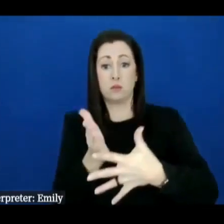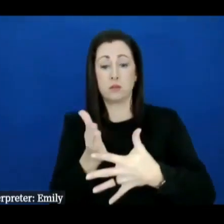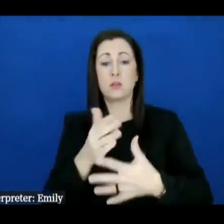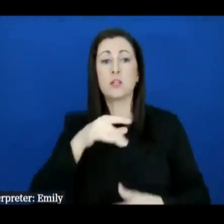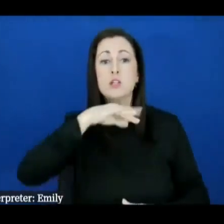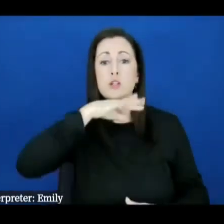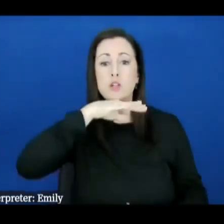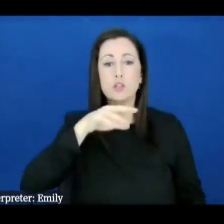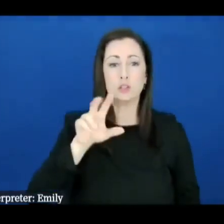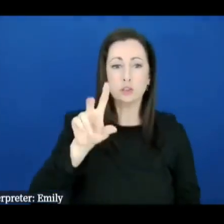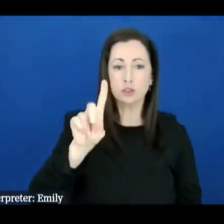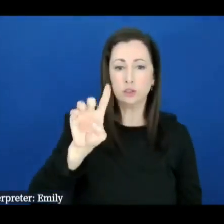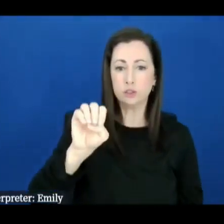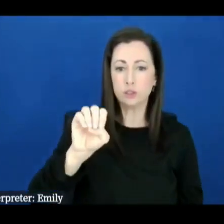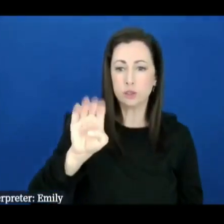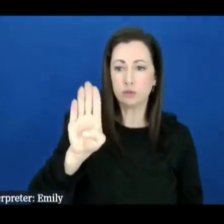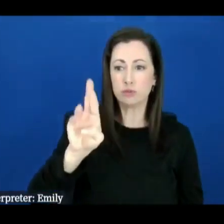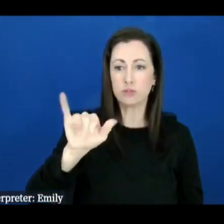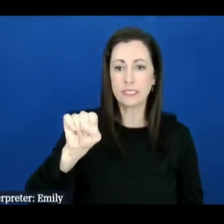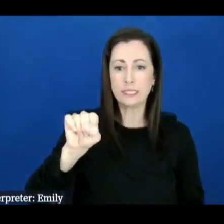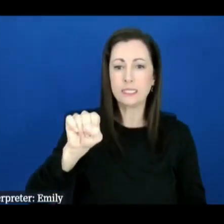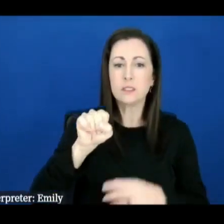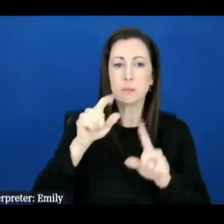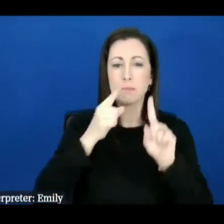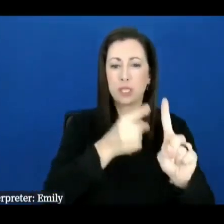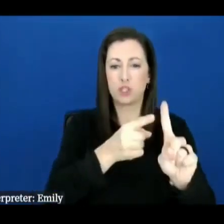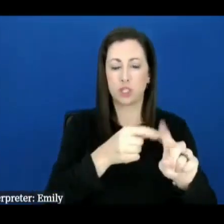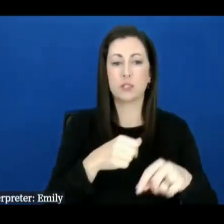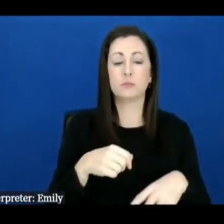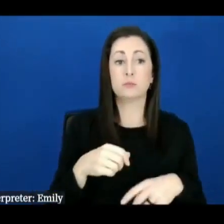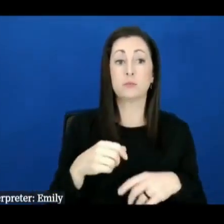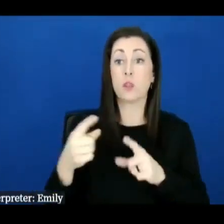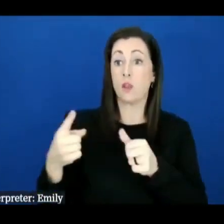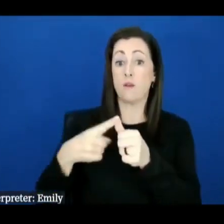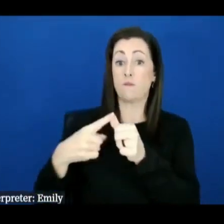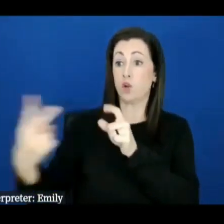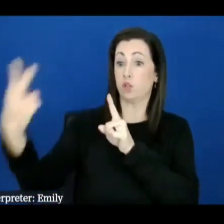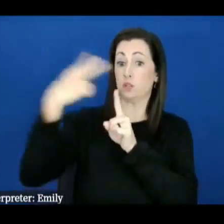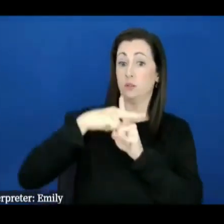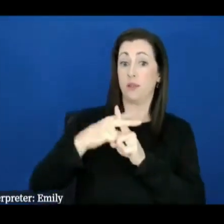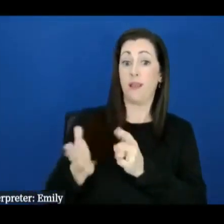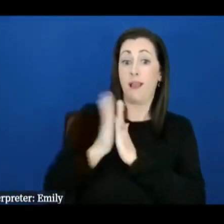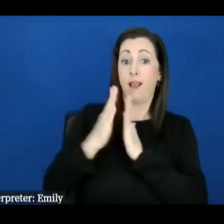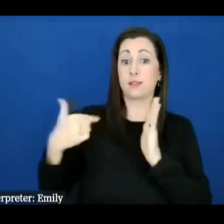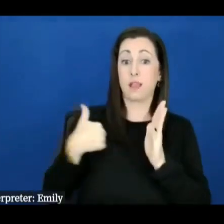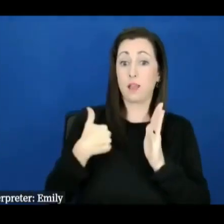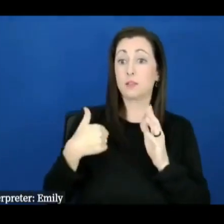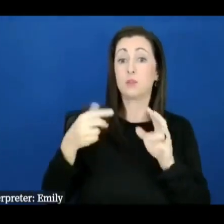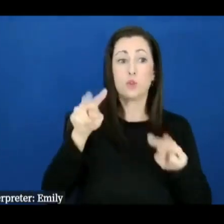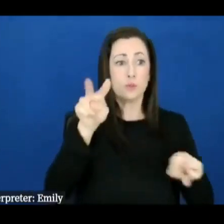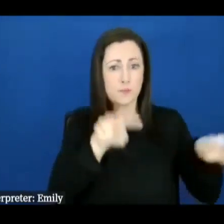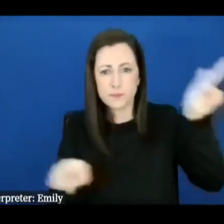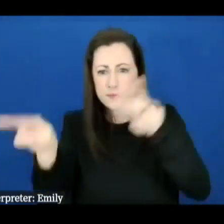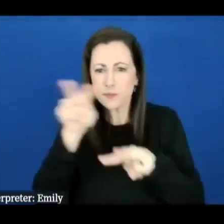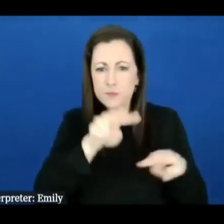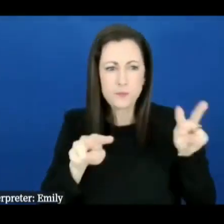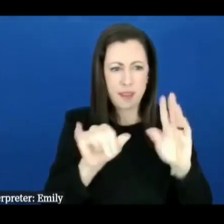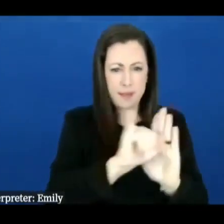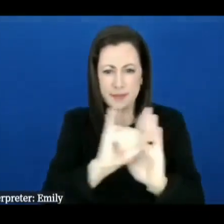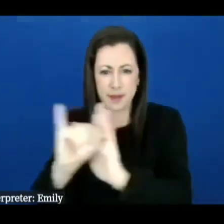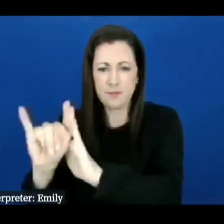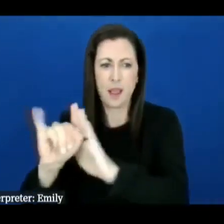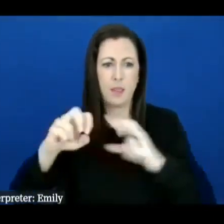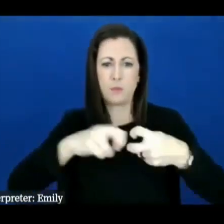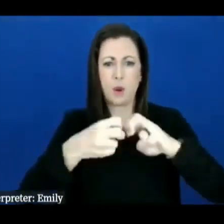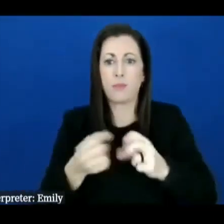the initial uh mission for us was to kind of scope out what is the problem uh how much debris are we talking